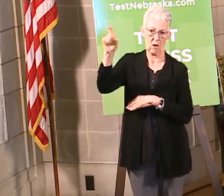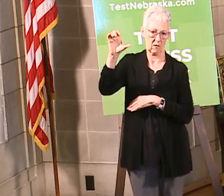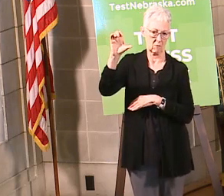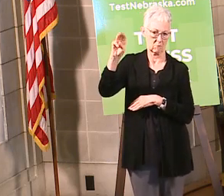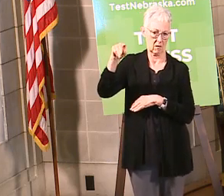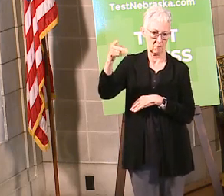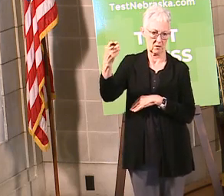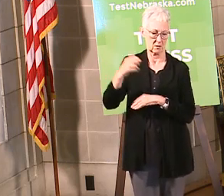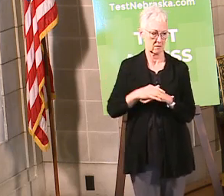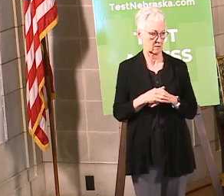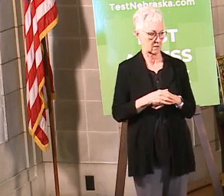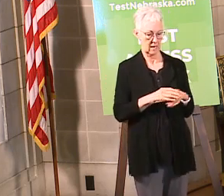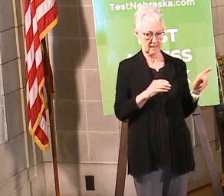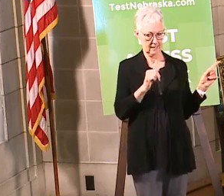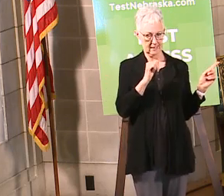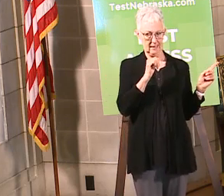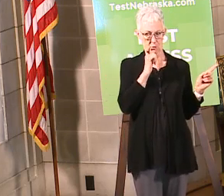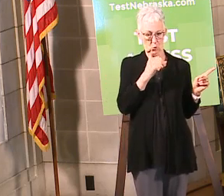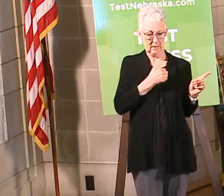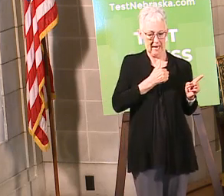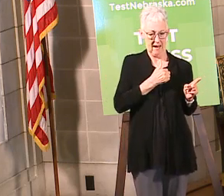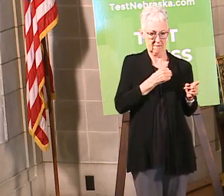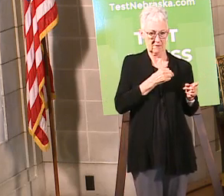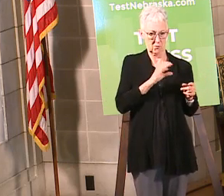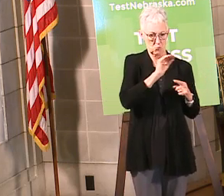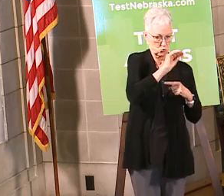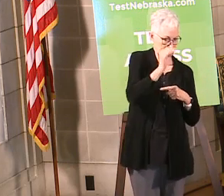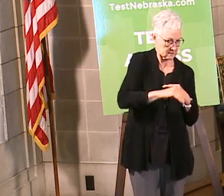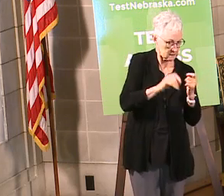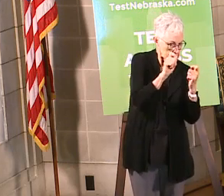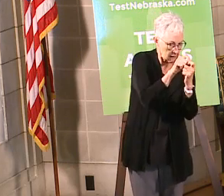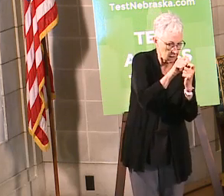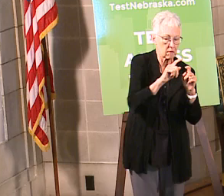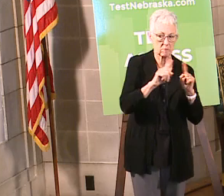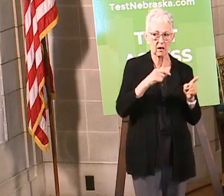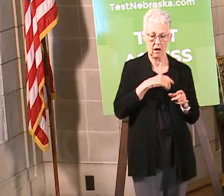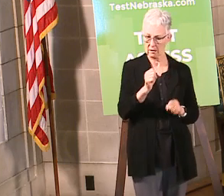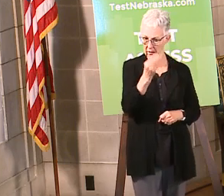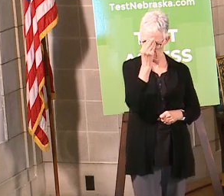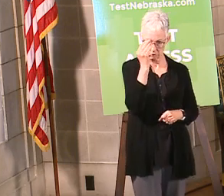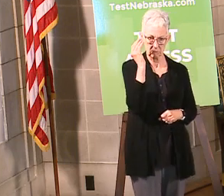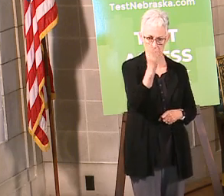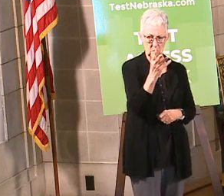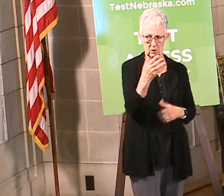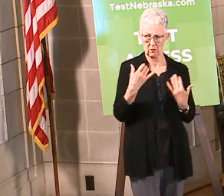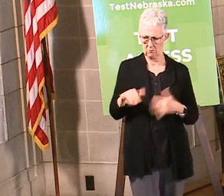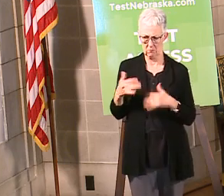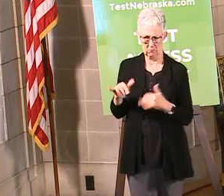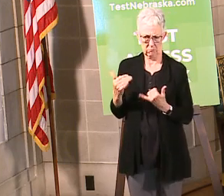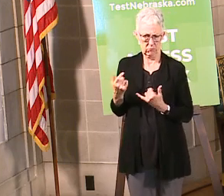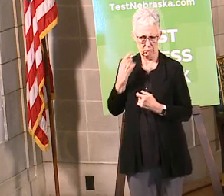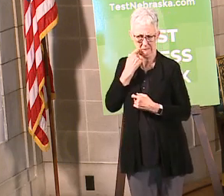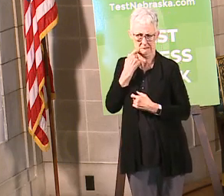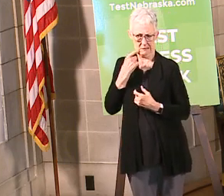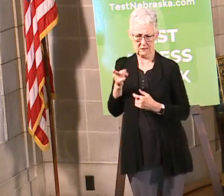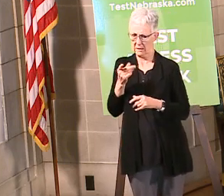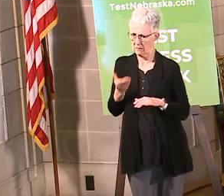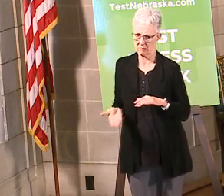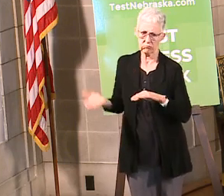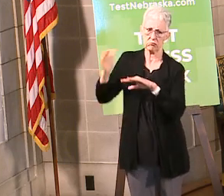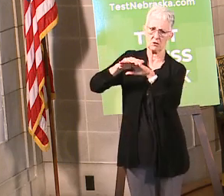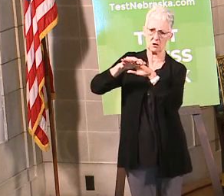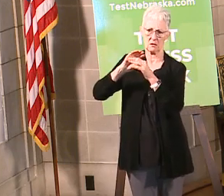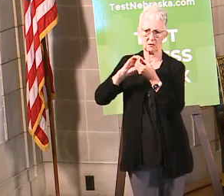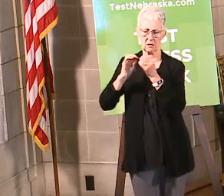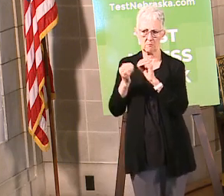but I can tell you that it's a substantial increase. If we look at the data from the Department of Transportation we're seeing that